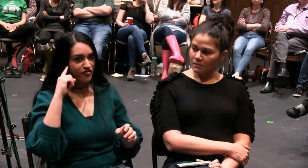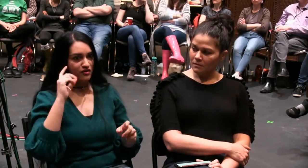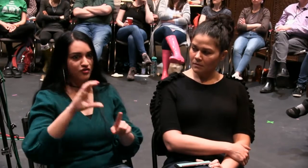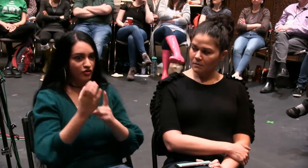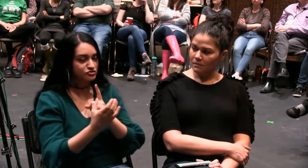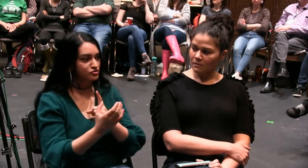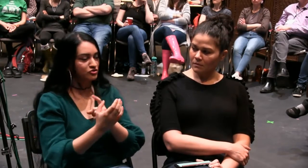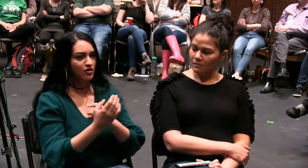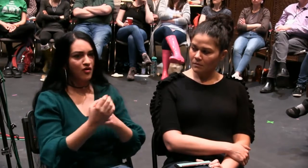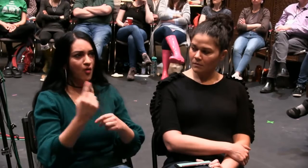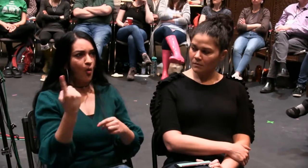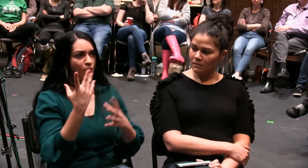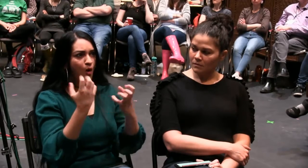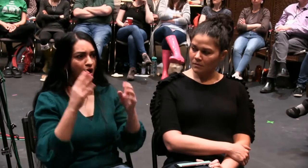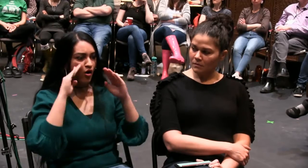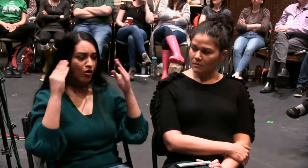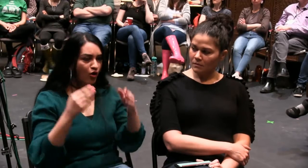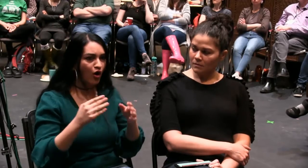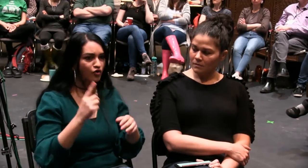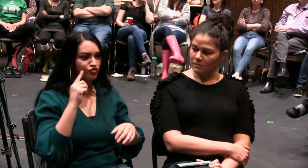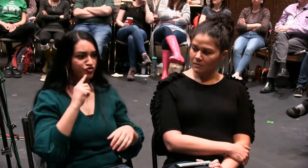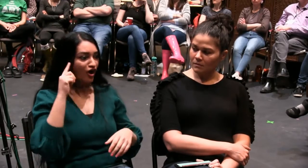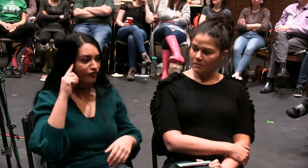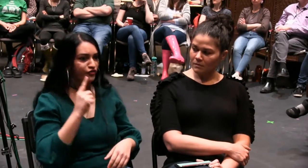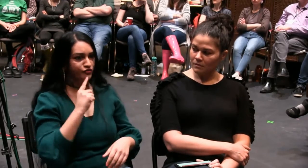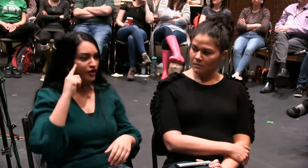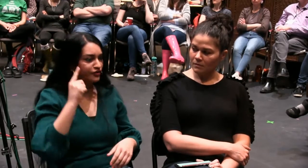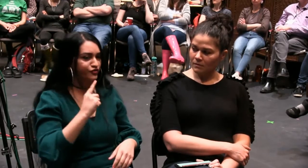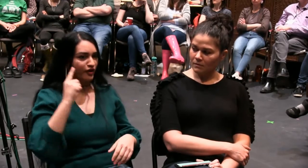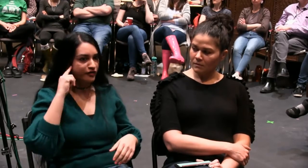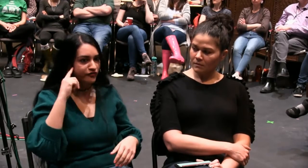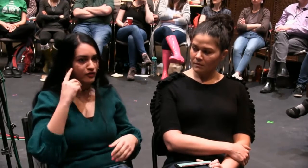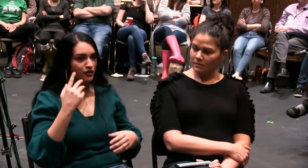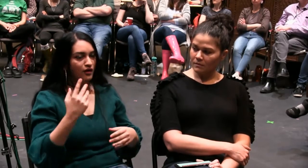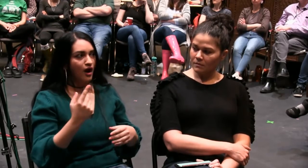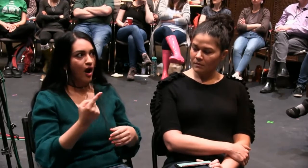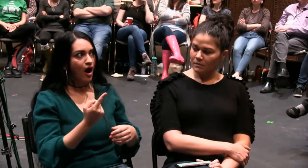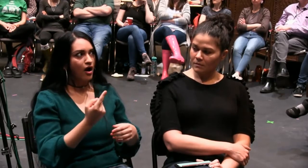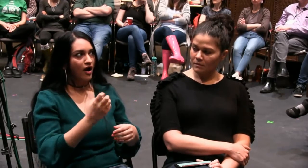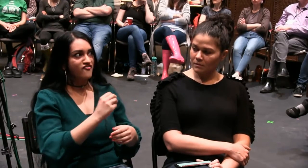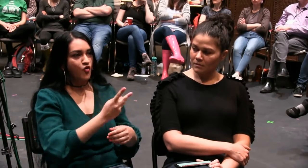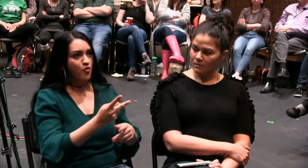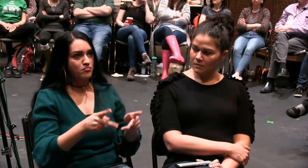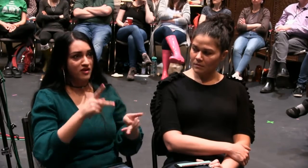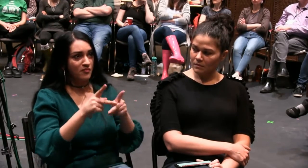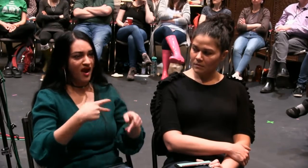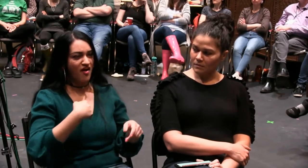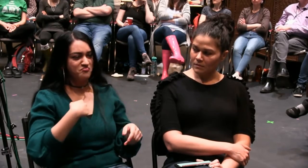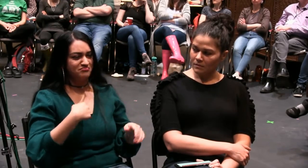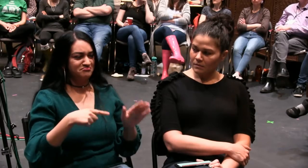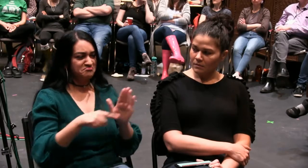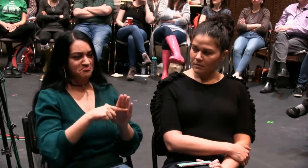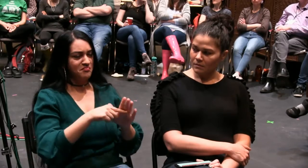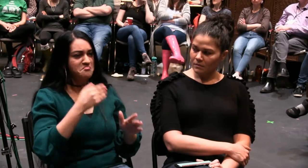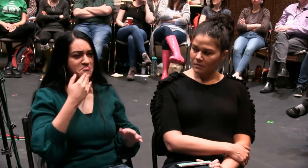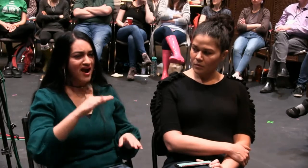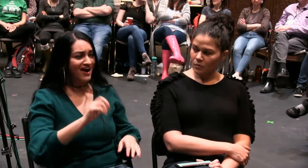fixate on one part of their identity, being deaf. That's the one thing that gets all the focus.